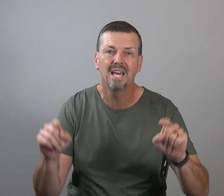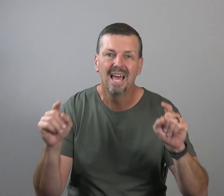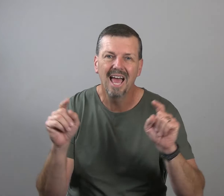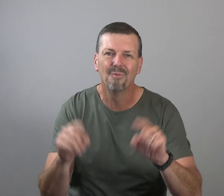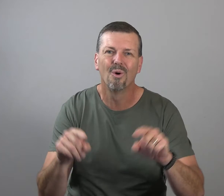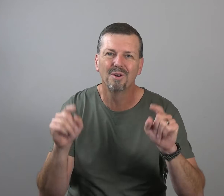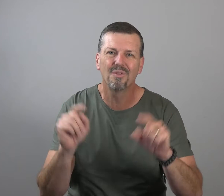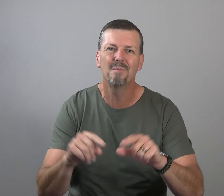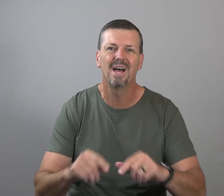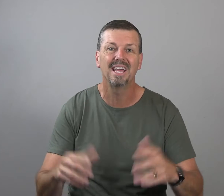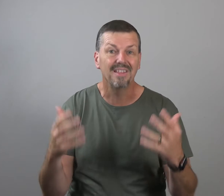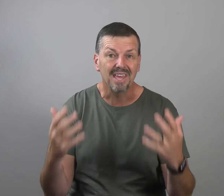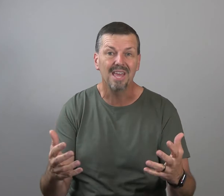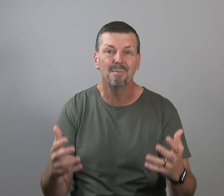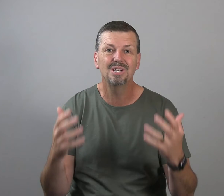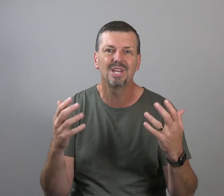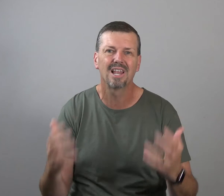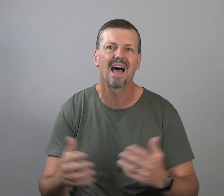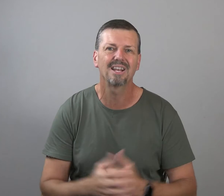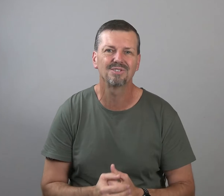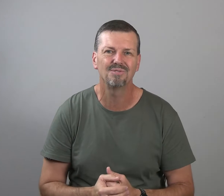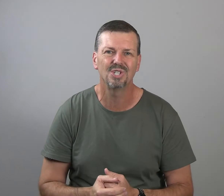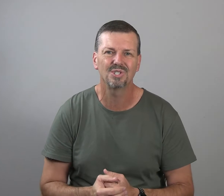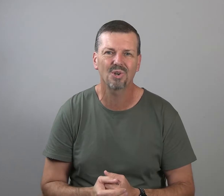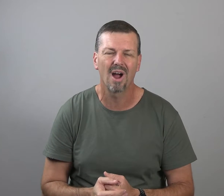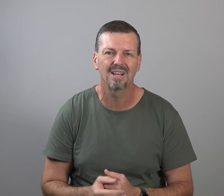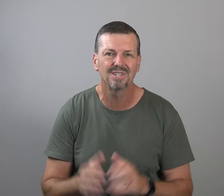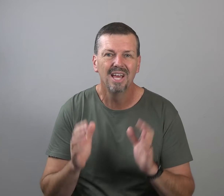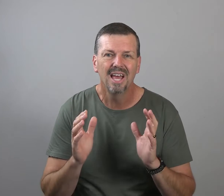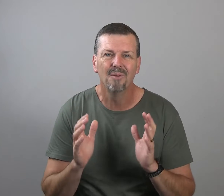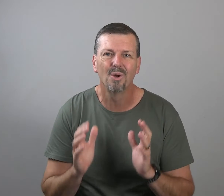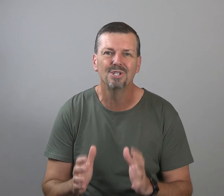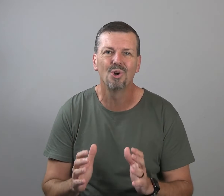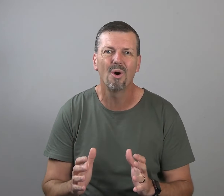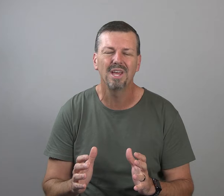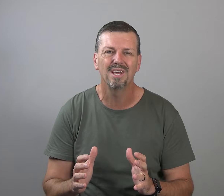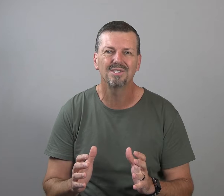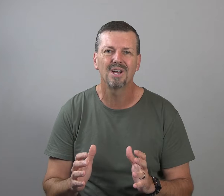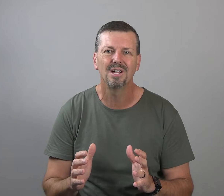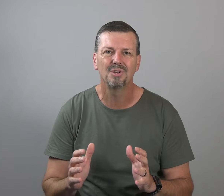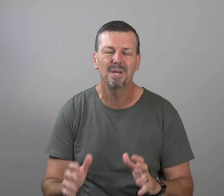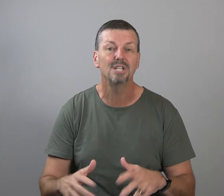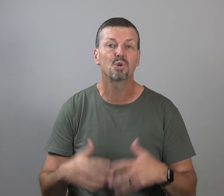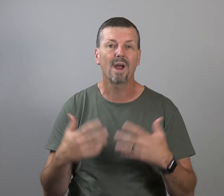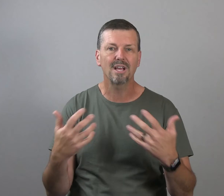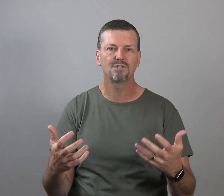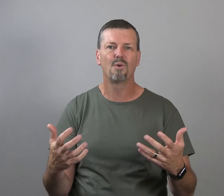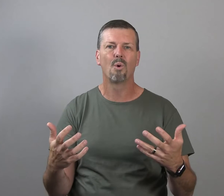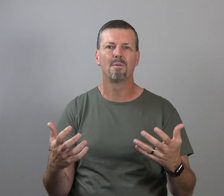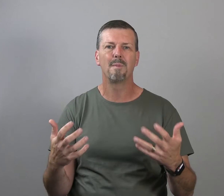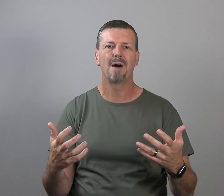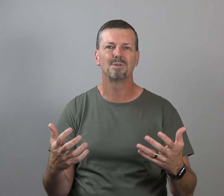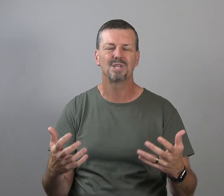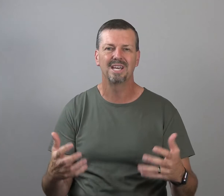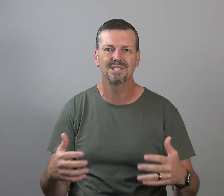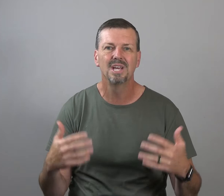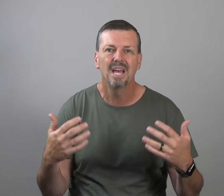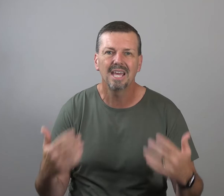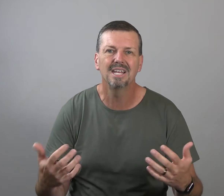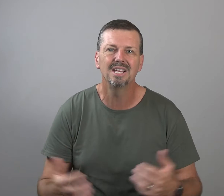and wonderfully made in the image and likeness of Jesus Christ. And what a joy it is to be transformed, the Bible says, into